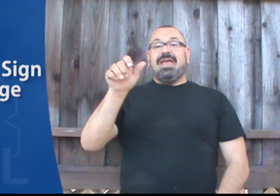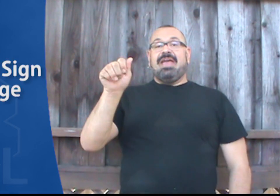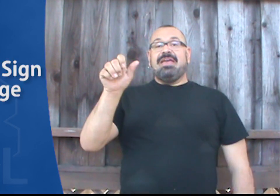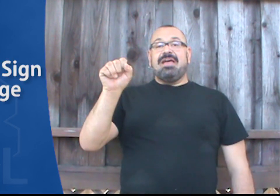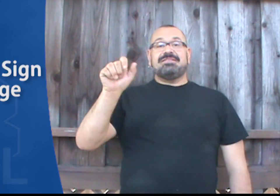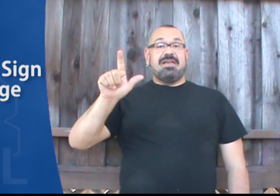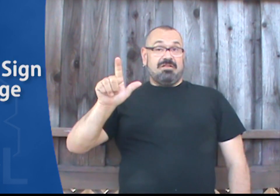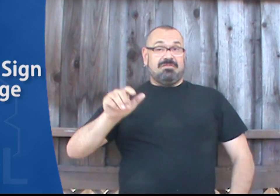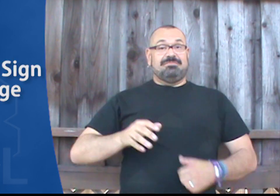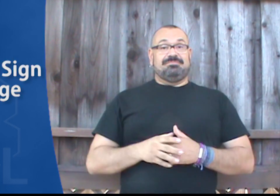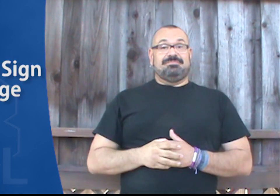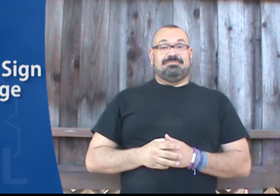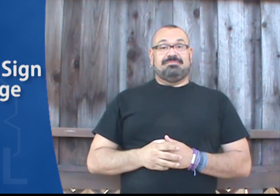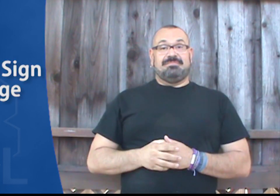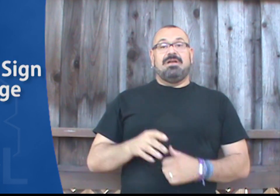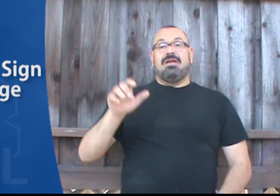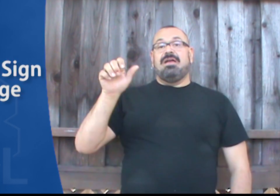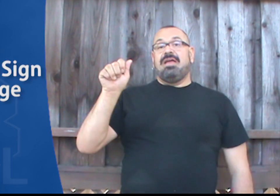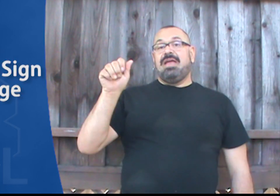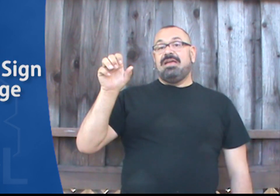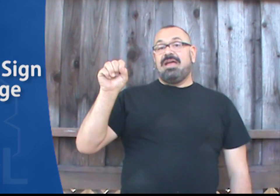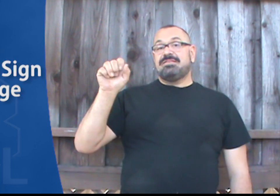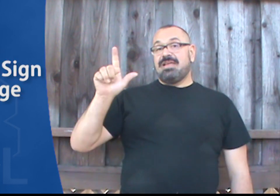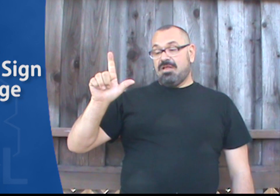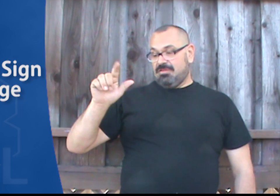Armenian. ASL. ASL. ASL.